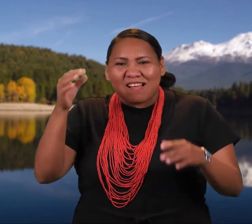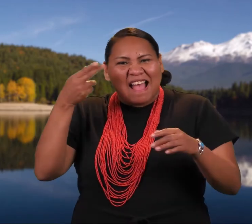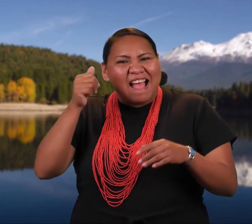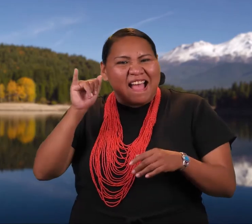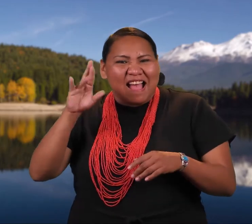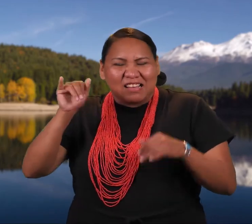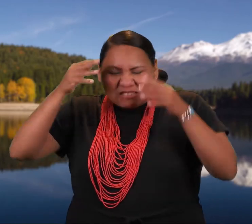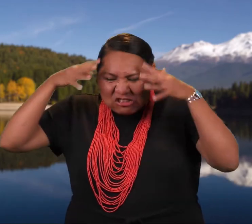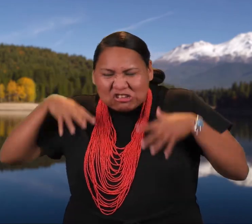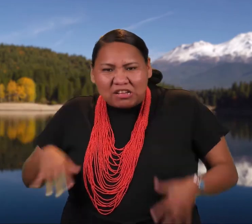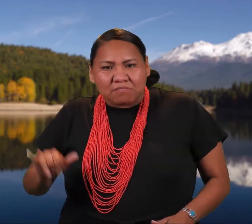mother either.